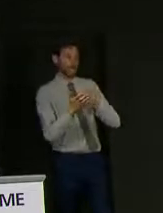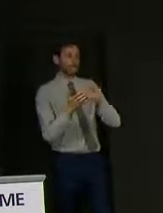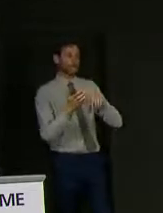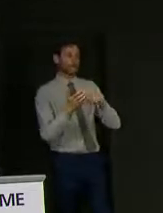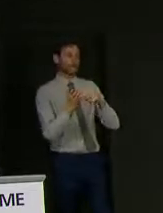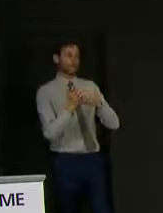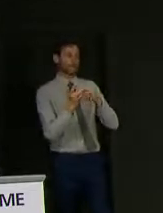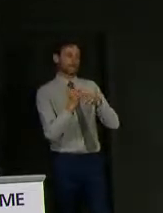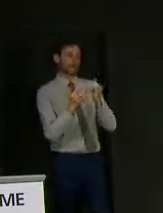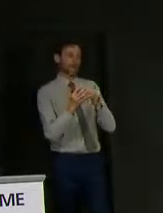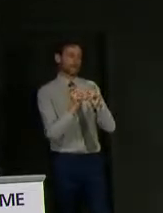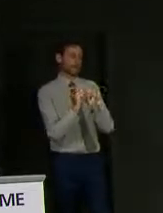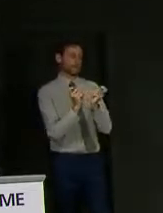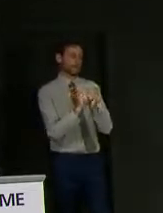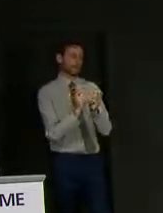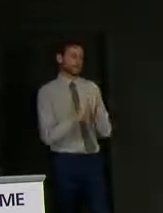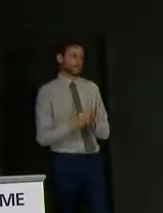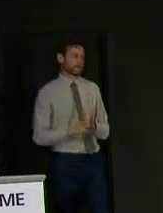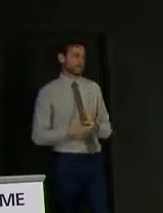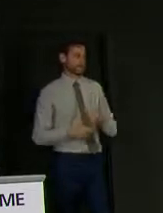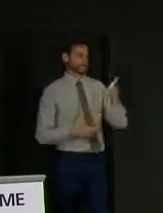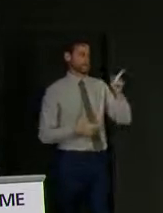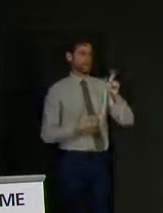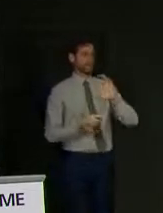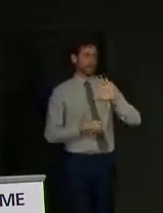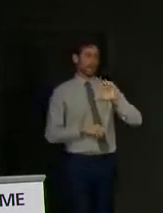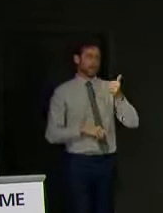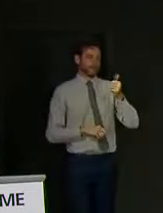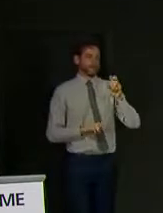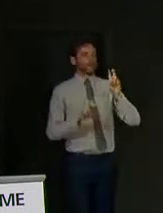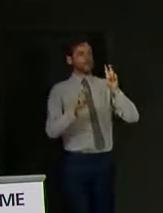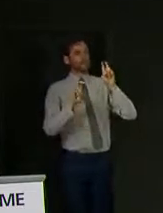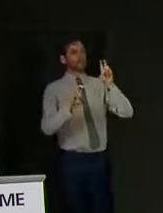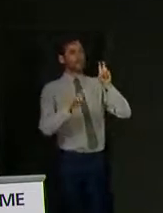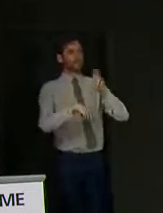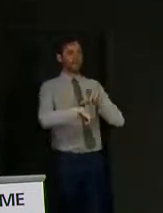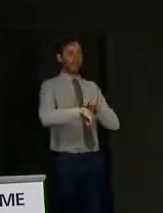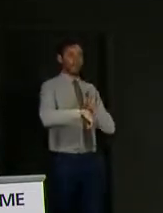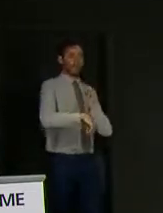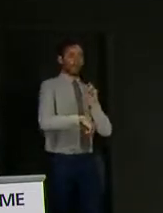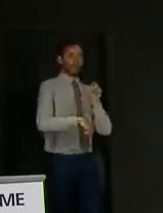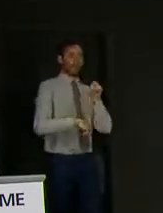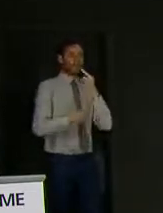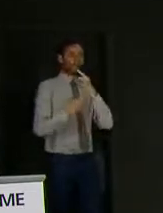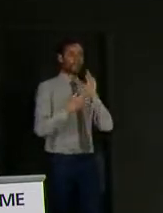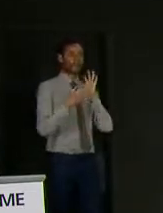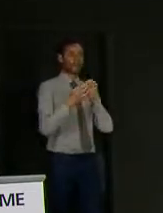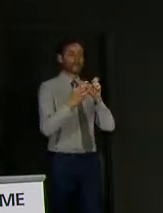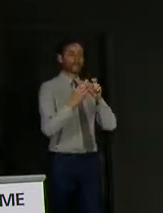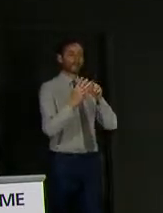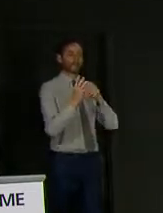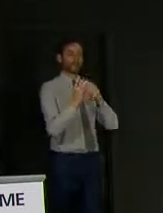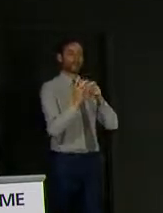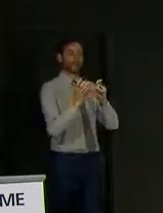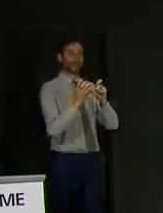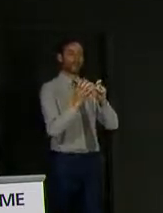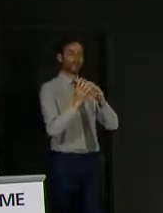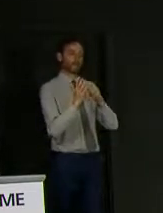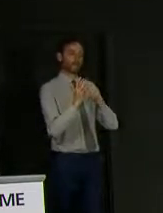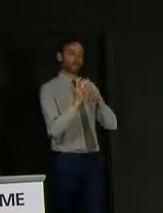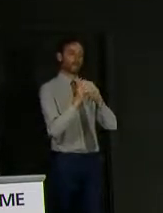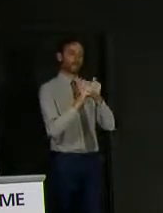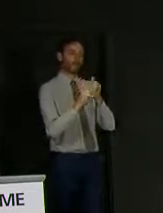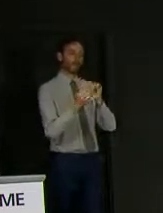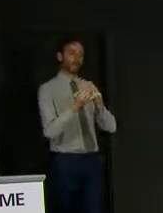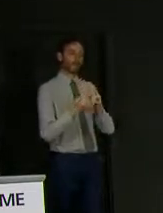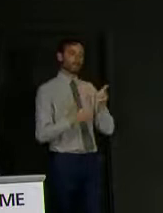Hello there. Durham Constabulary have just released a statement on Dominic Cummings. They said that